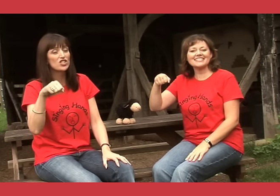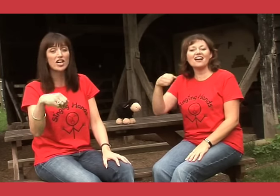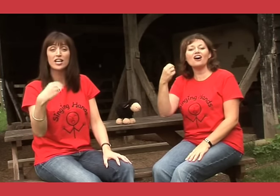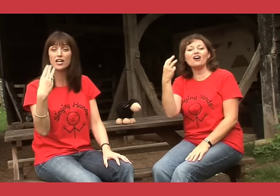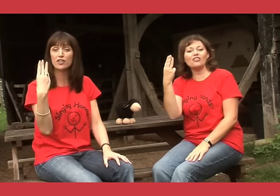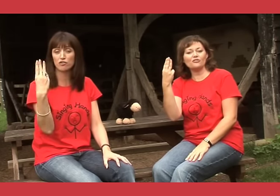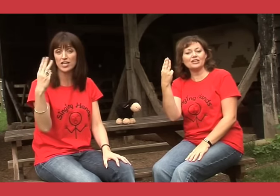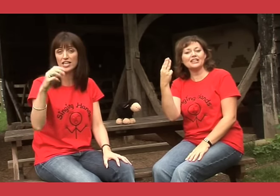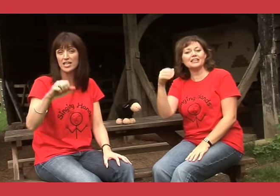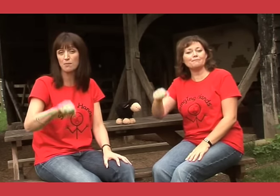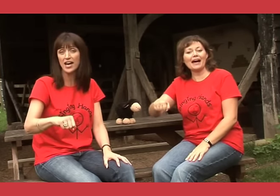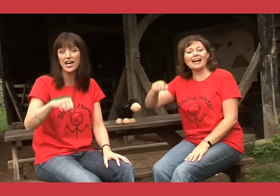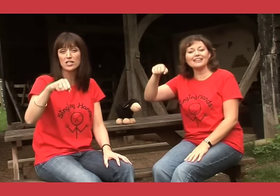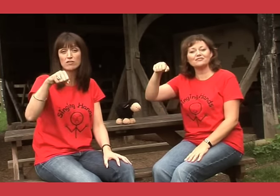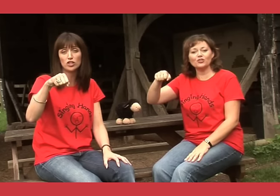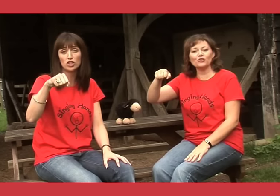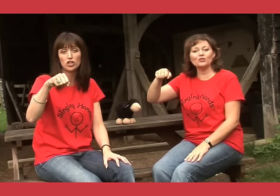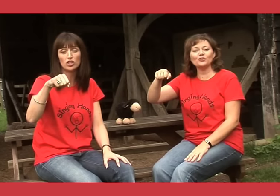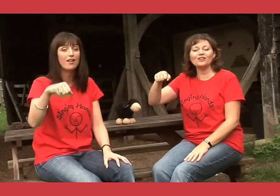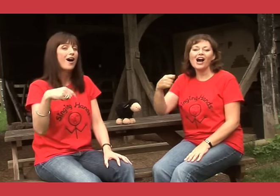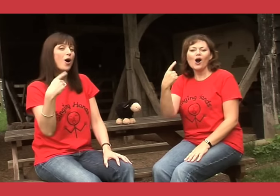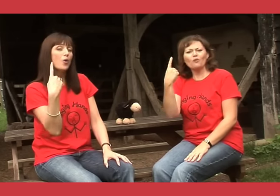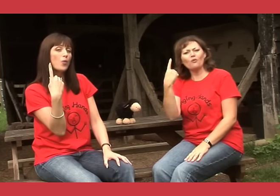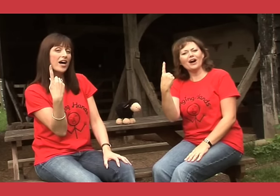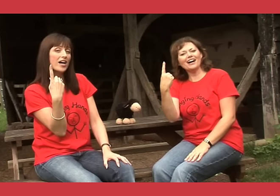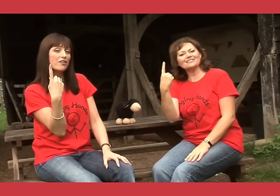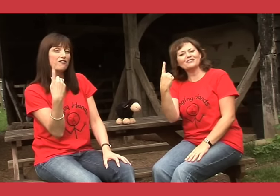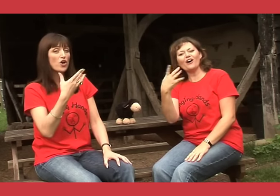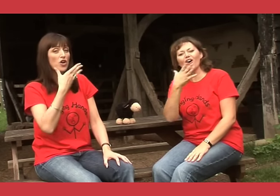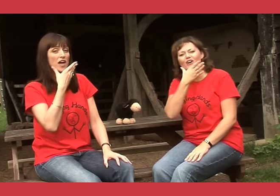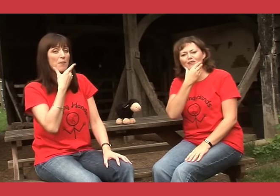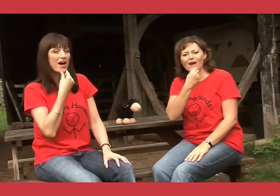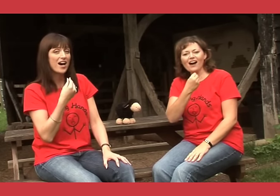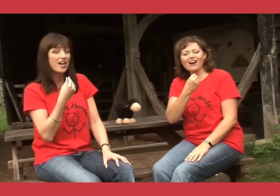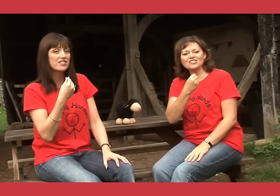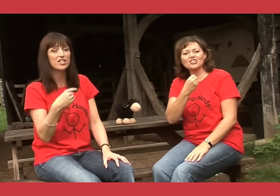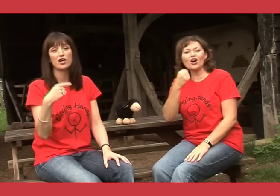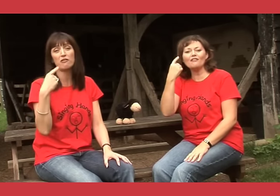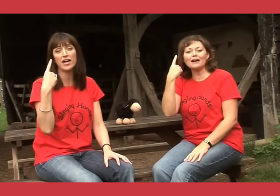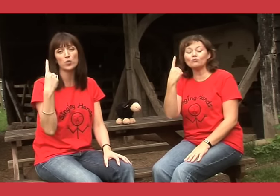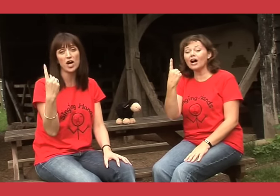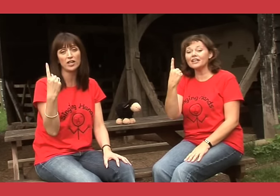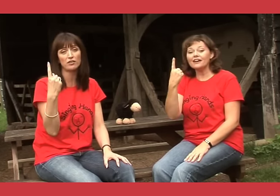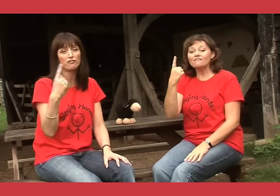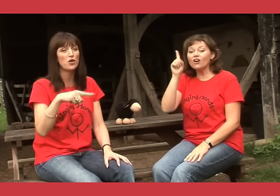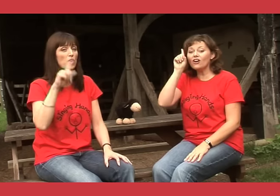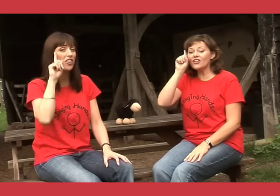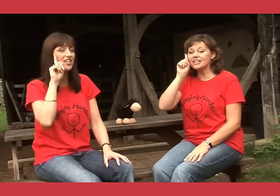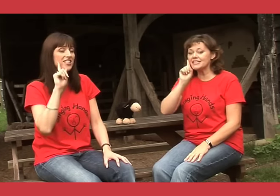sir, three bags full One for the master and one for the